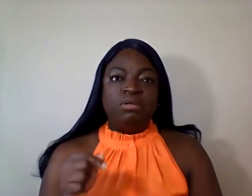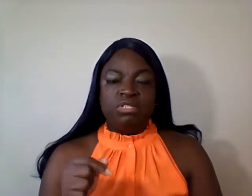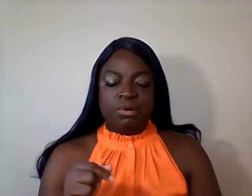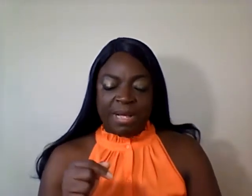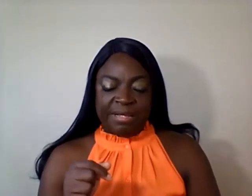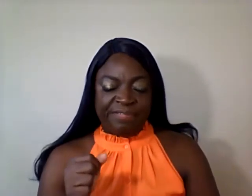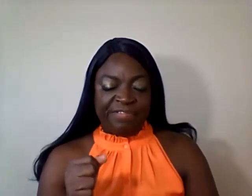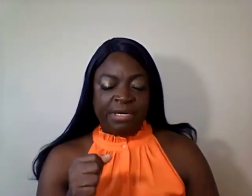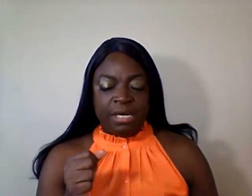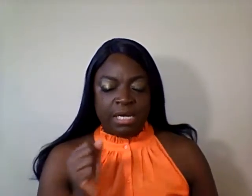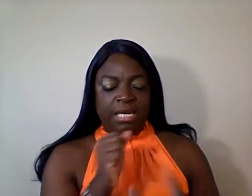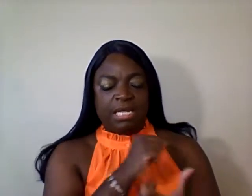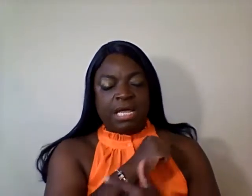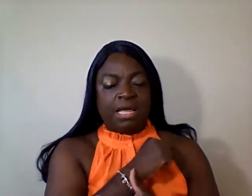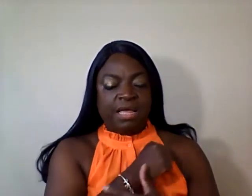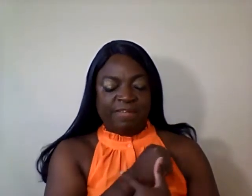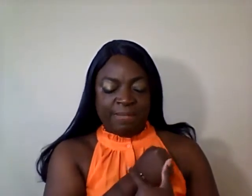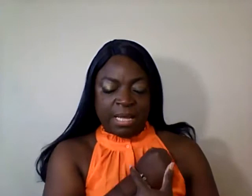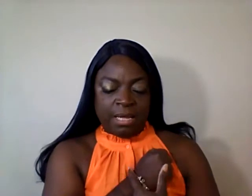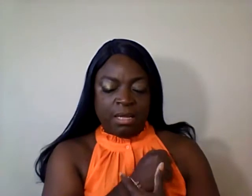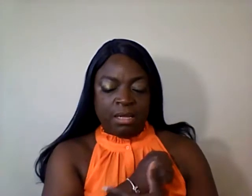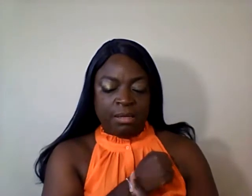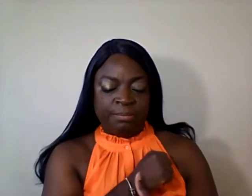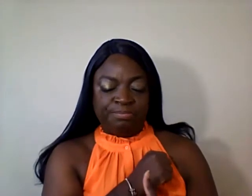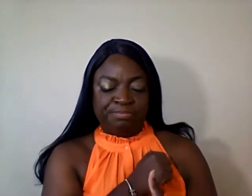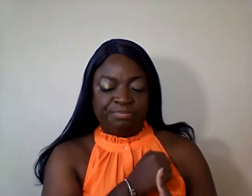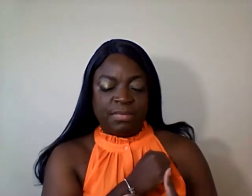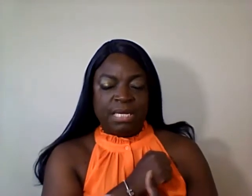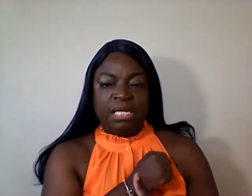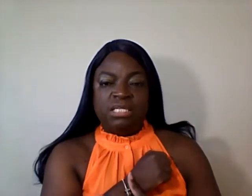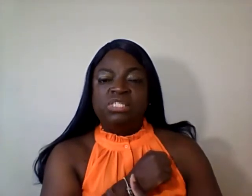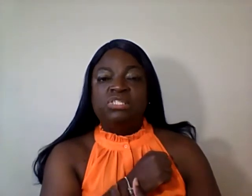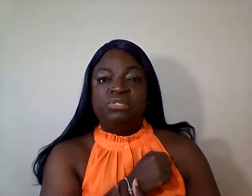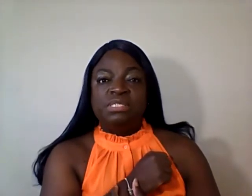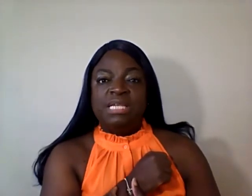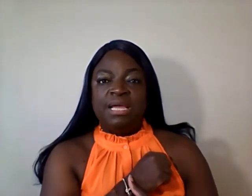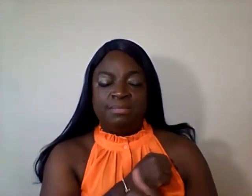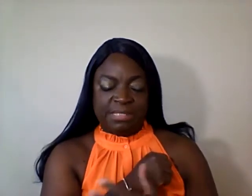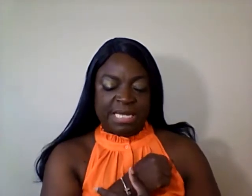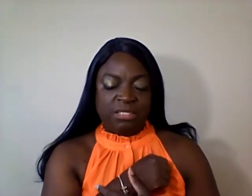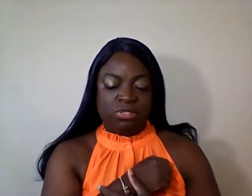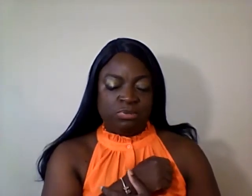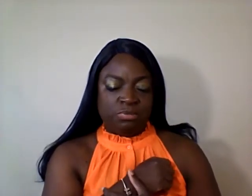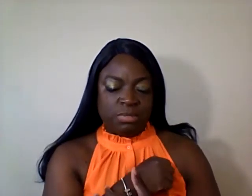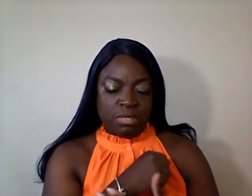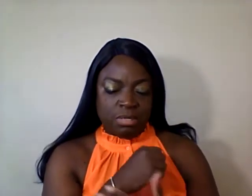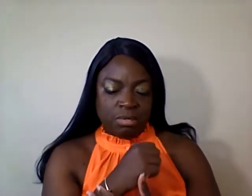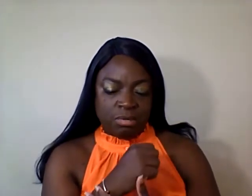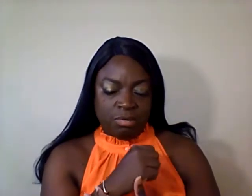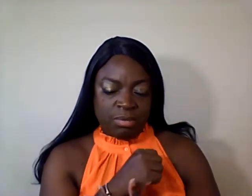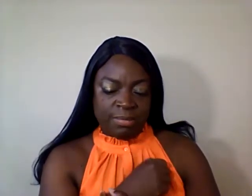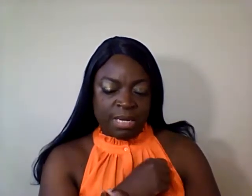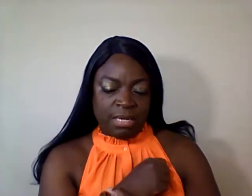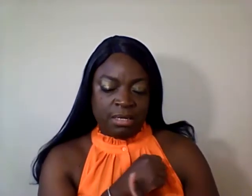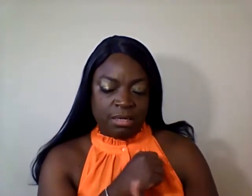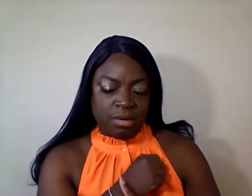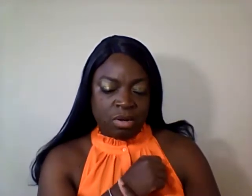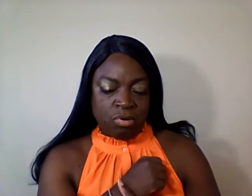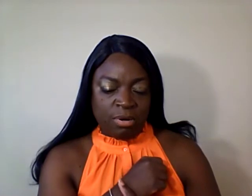cross on my foot and I have my, um, sister's name tattooed on my arm.